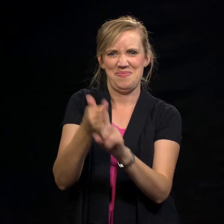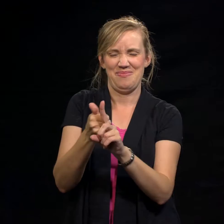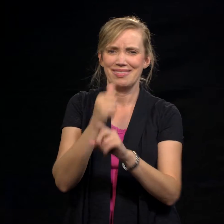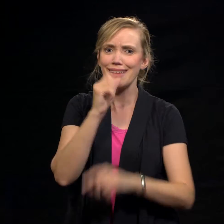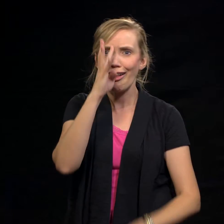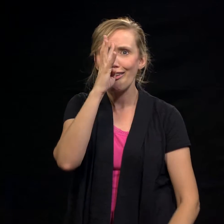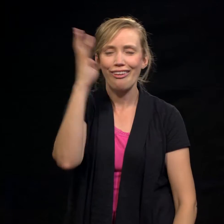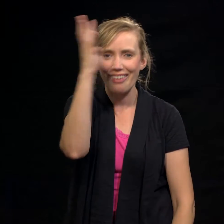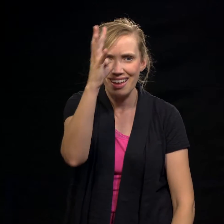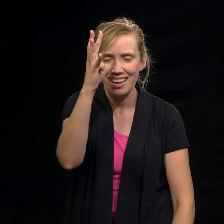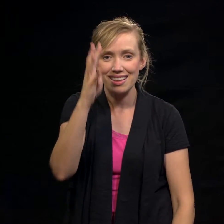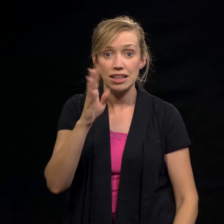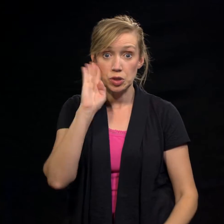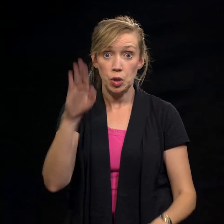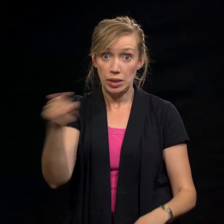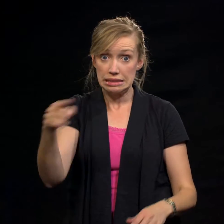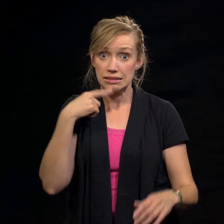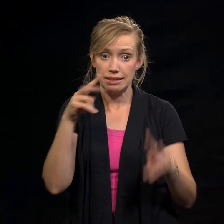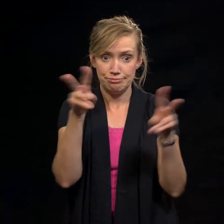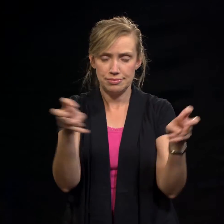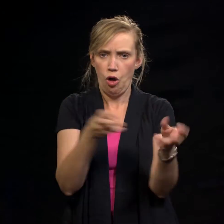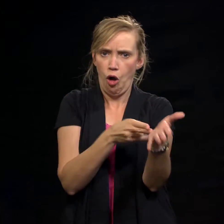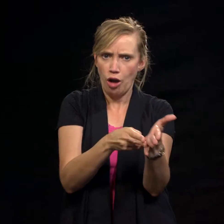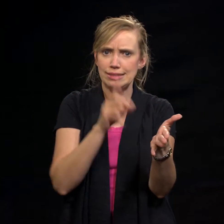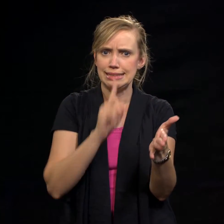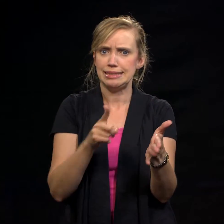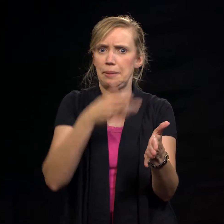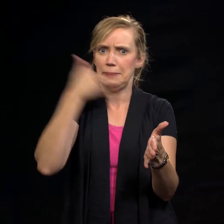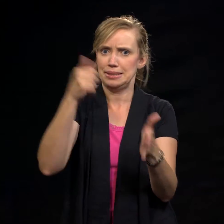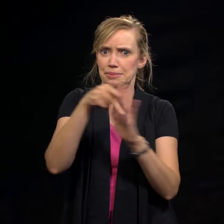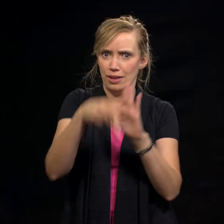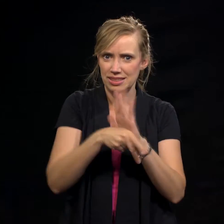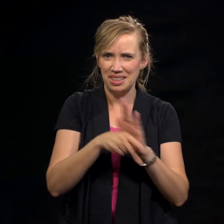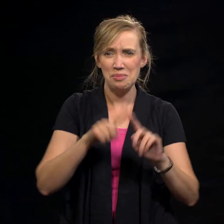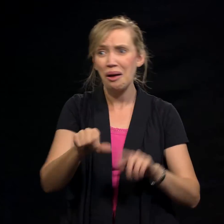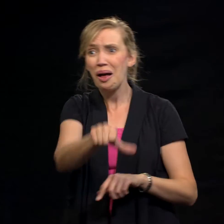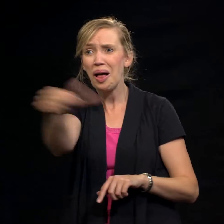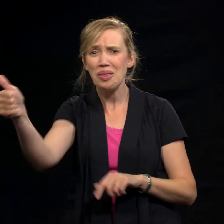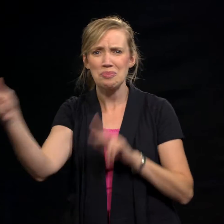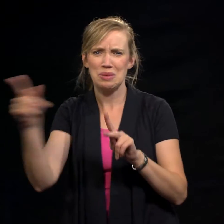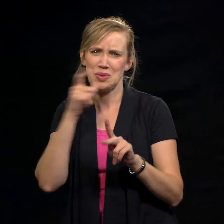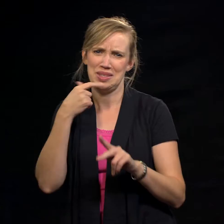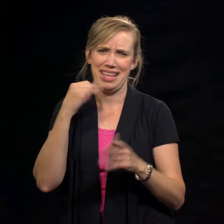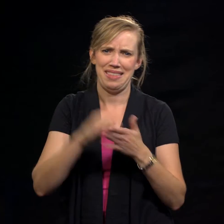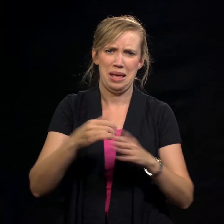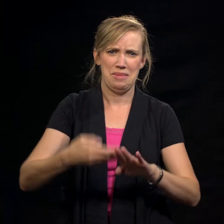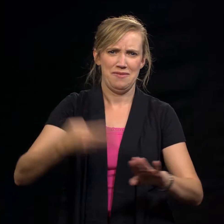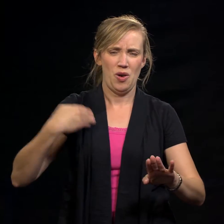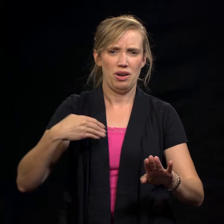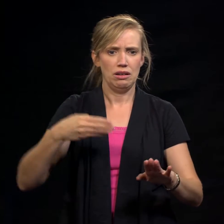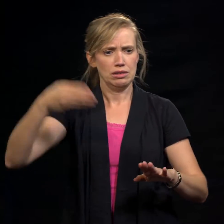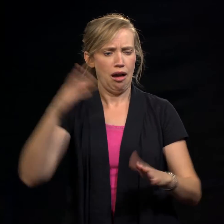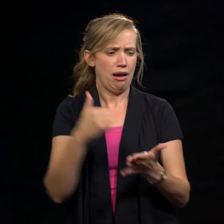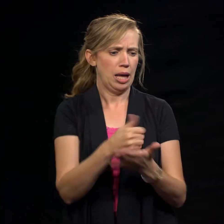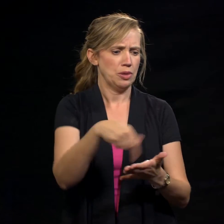at all? He might have said honesty is the best policy, but others said it long before he did. God helps those who help themselves?